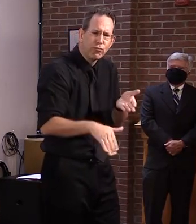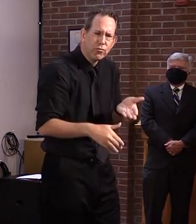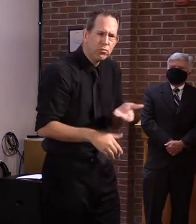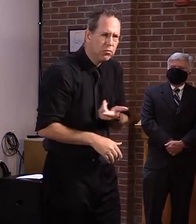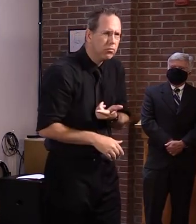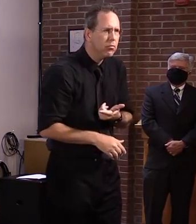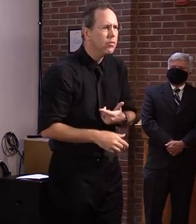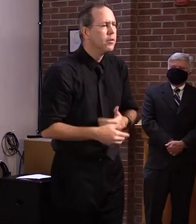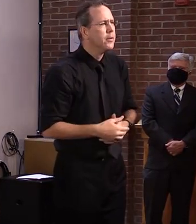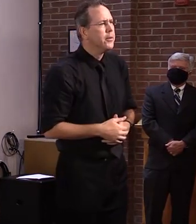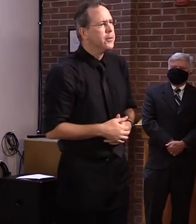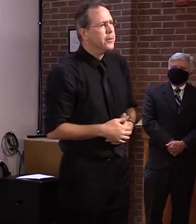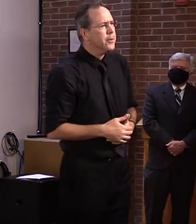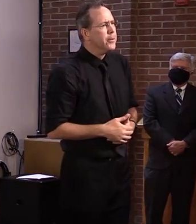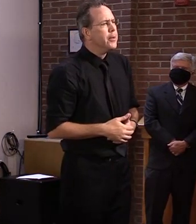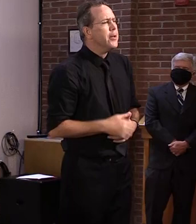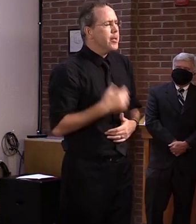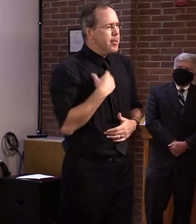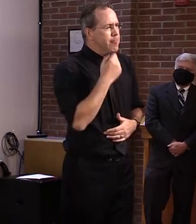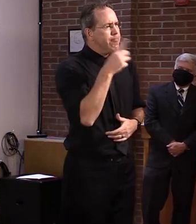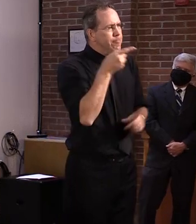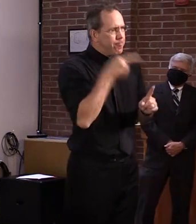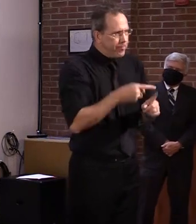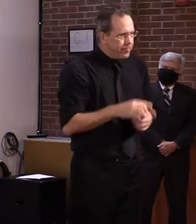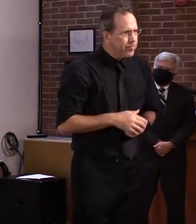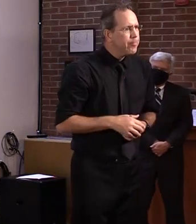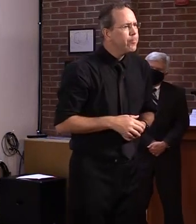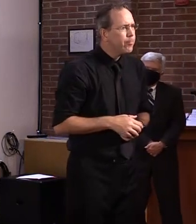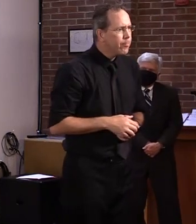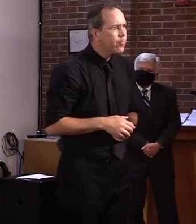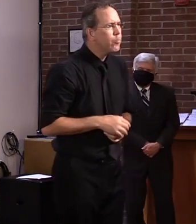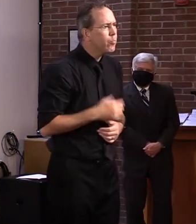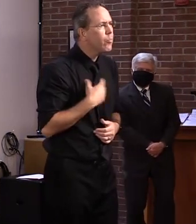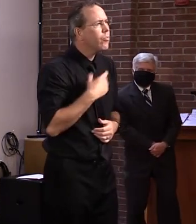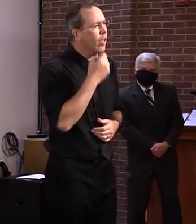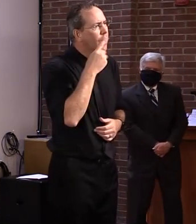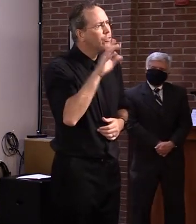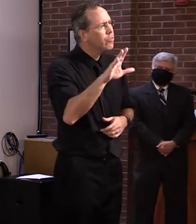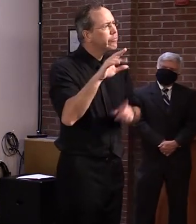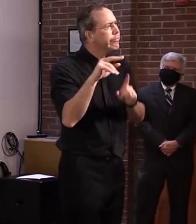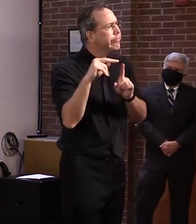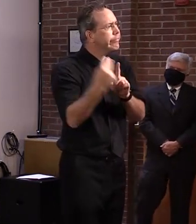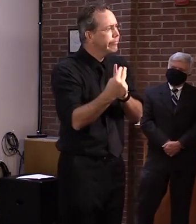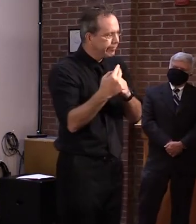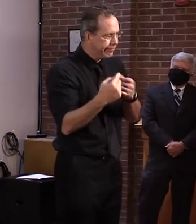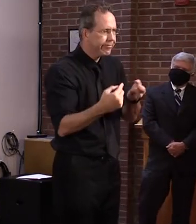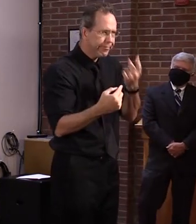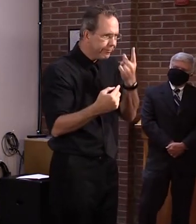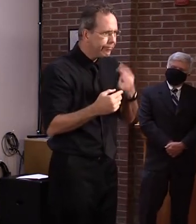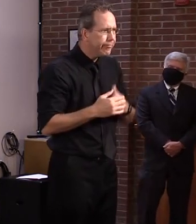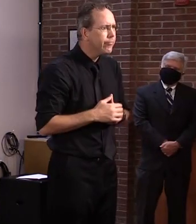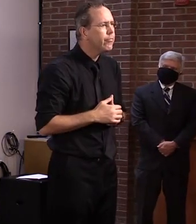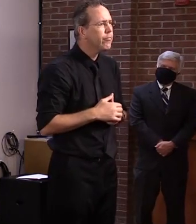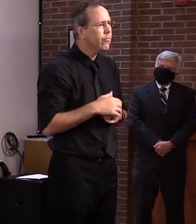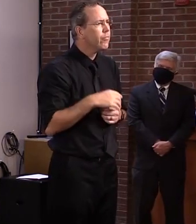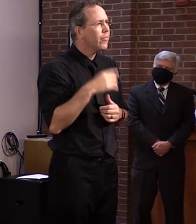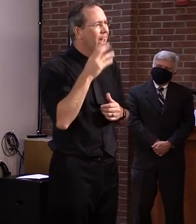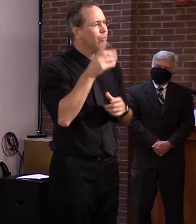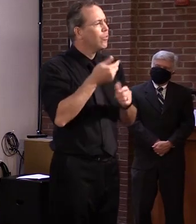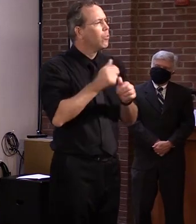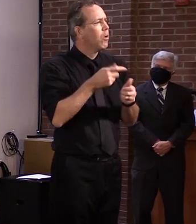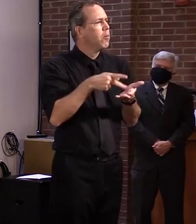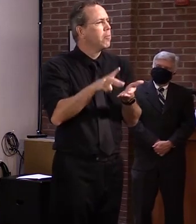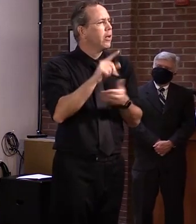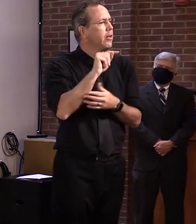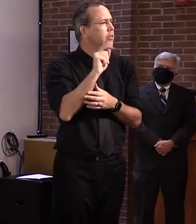asking. definitely understand the strategy, uh, and I don't blame them for asking. Again, I think we all make decisions on